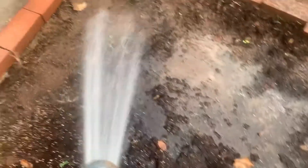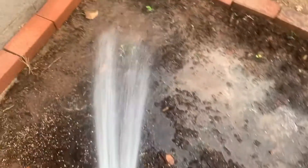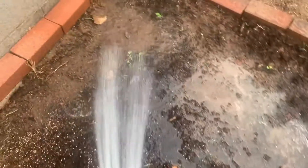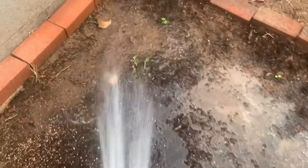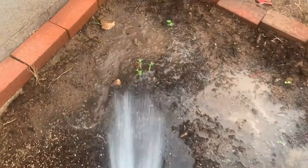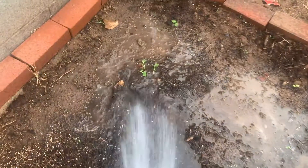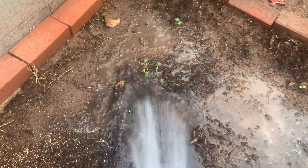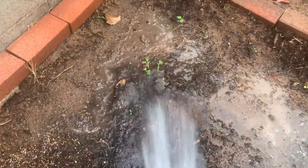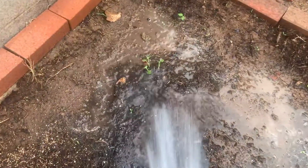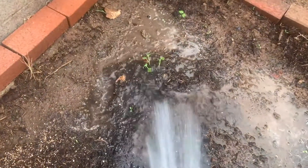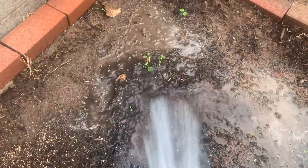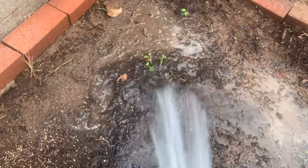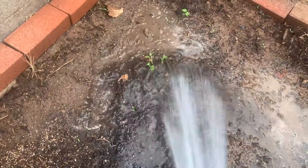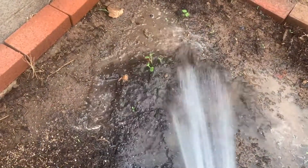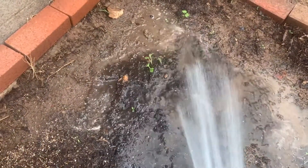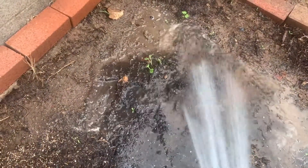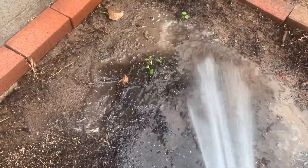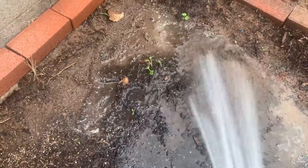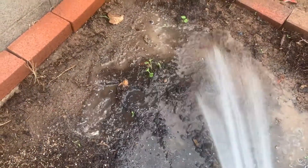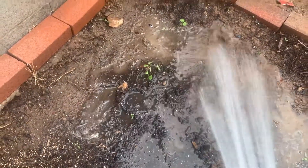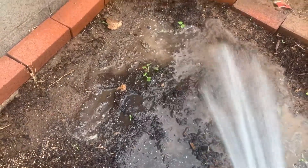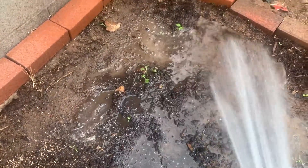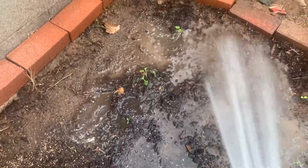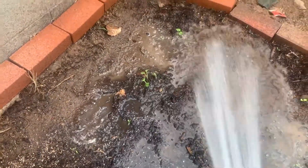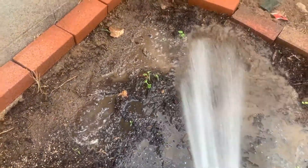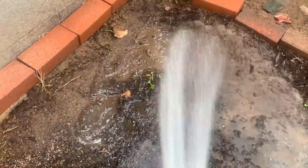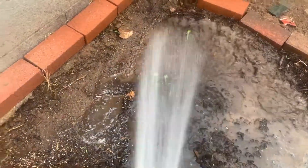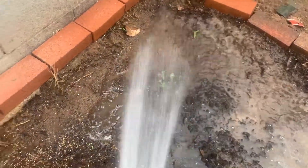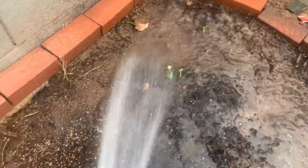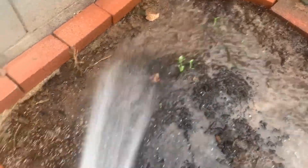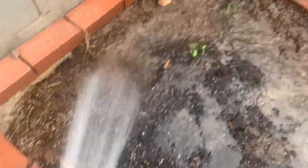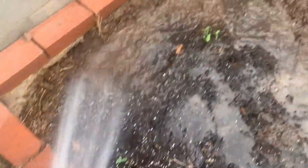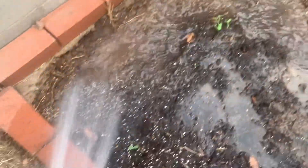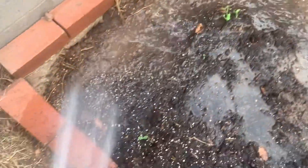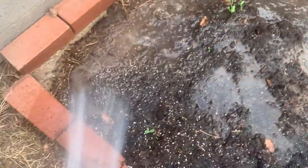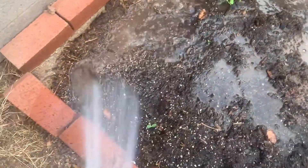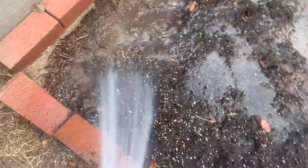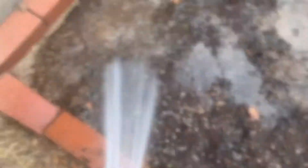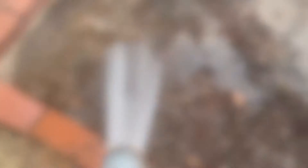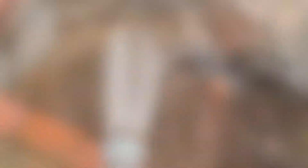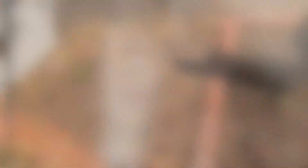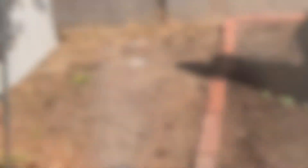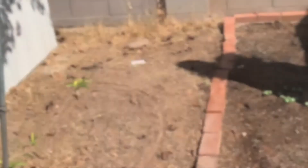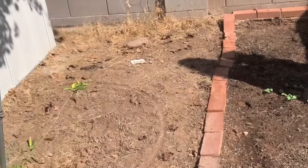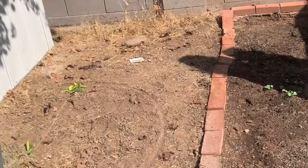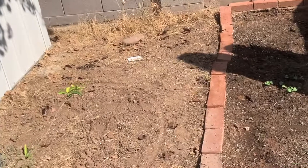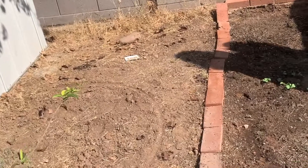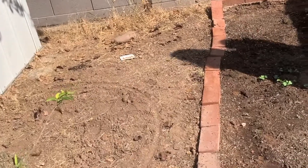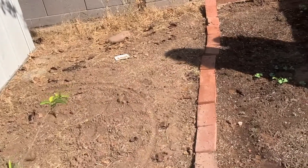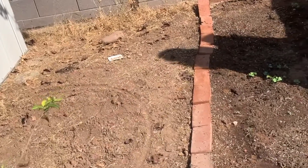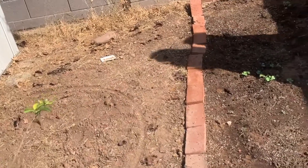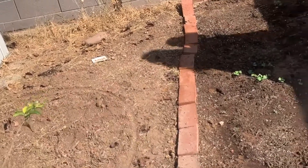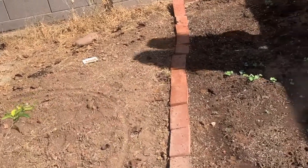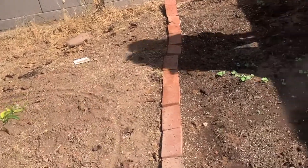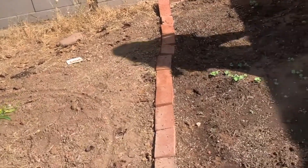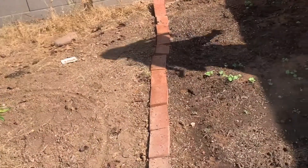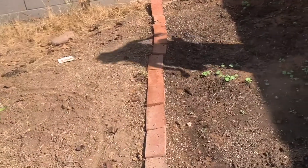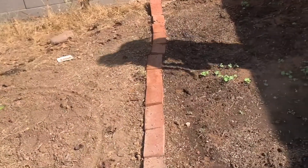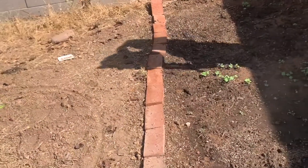hope is a discipline you have to keep at it you feel your feelings you water your garden with the hose and your